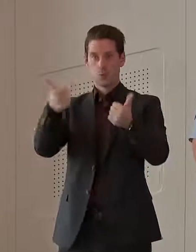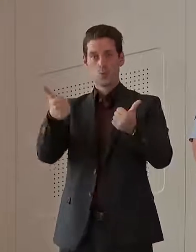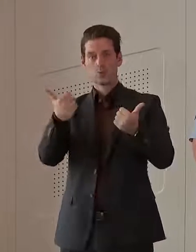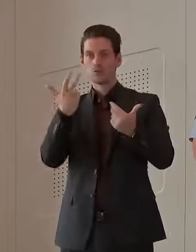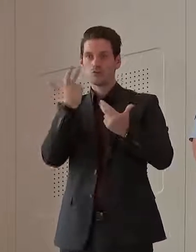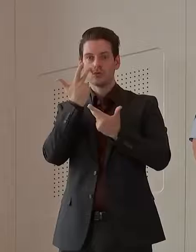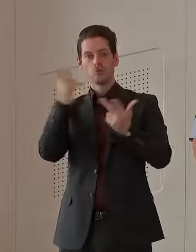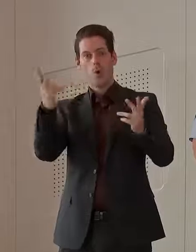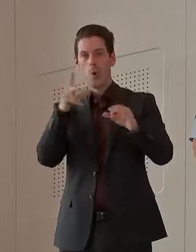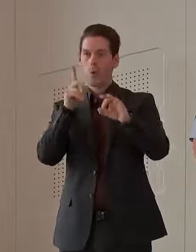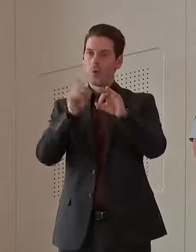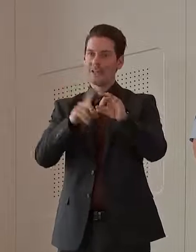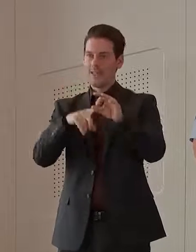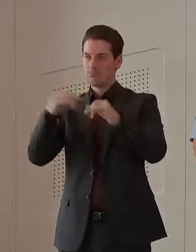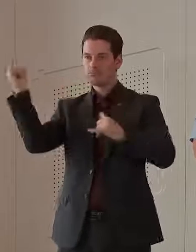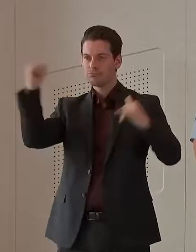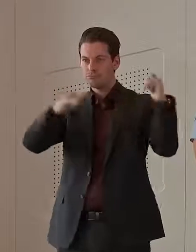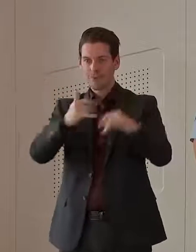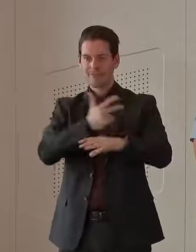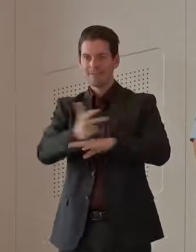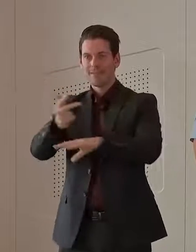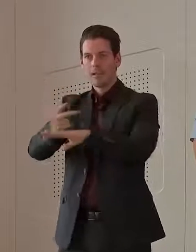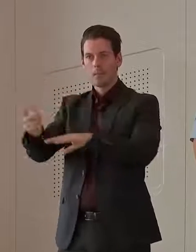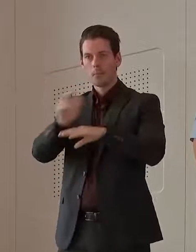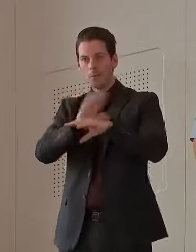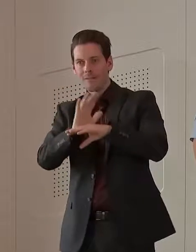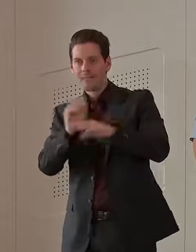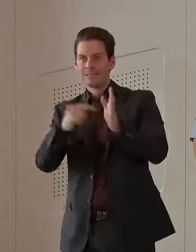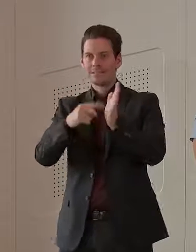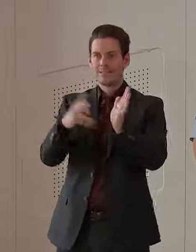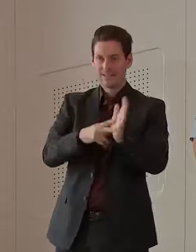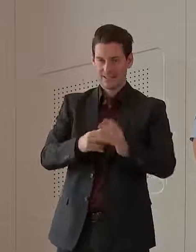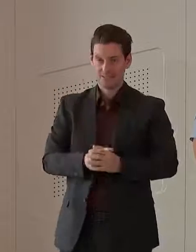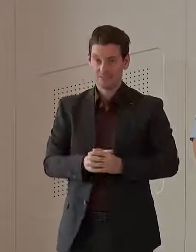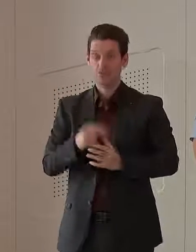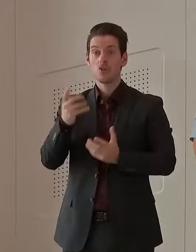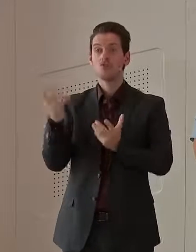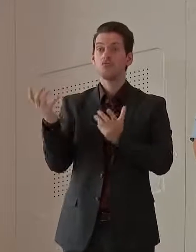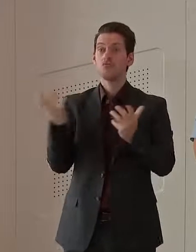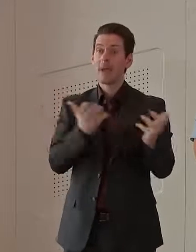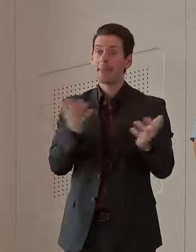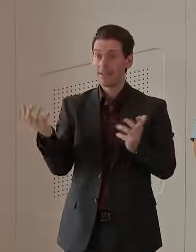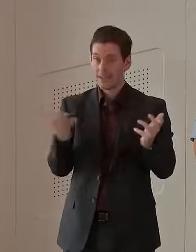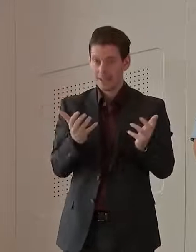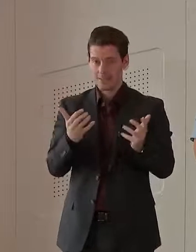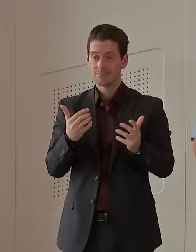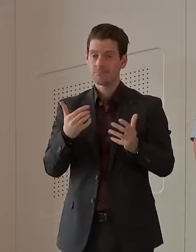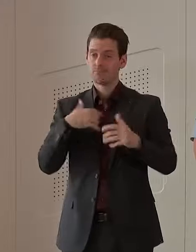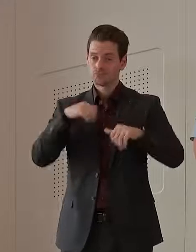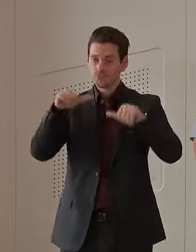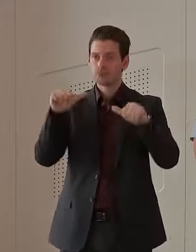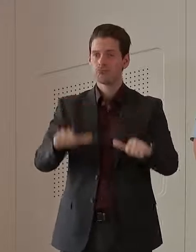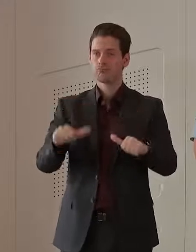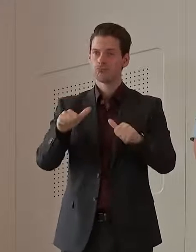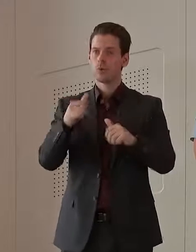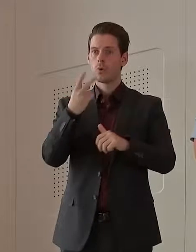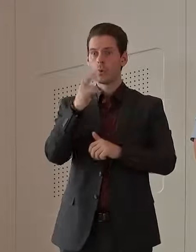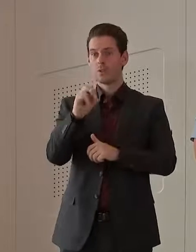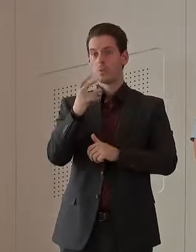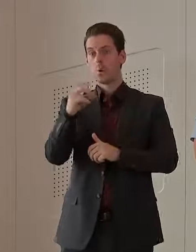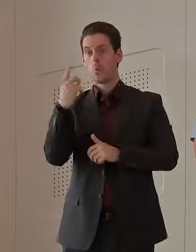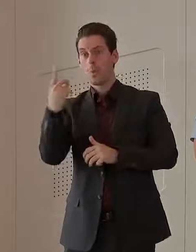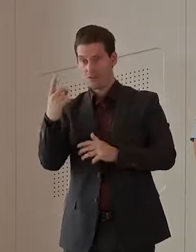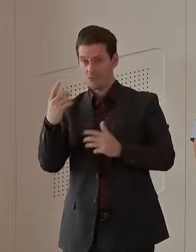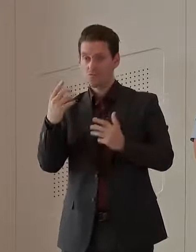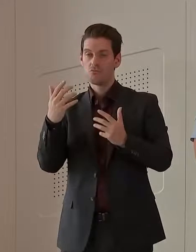up in far north Queensland. And for rugby fans, we have secured the remainder of the 2021 rugby championships for